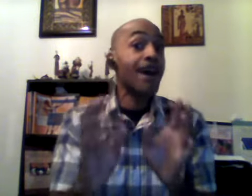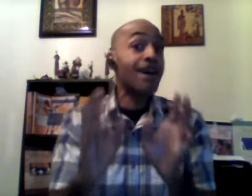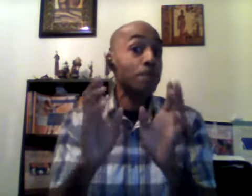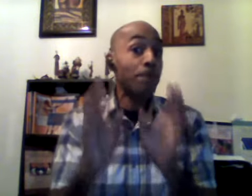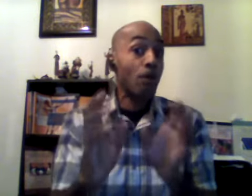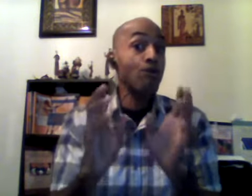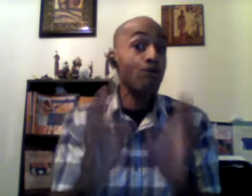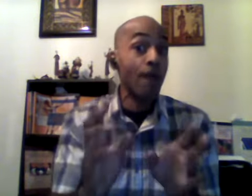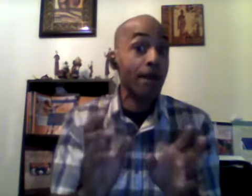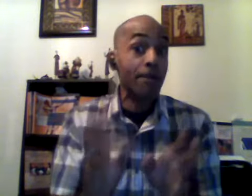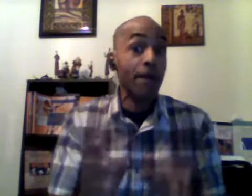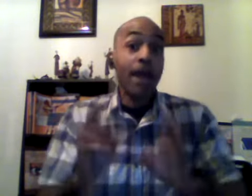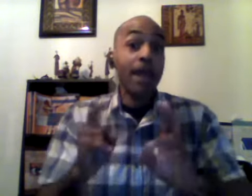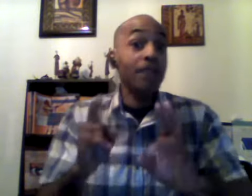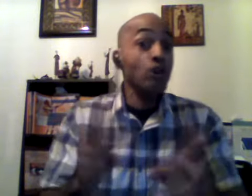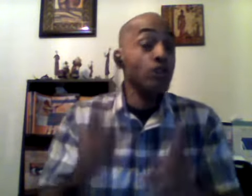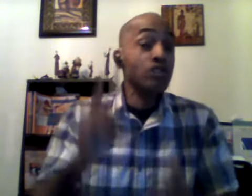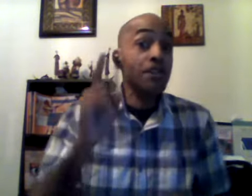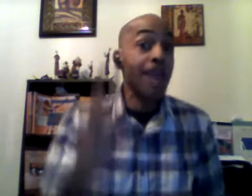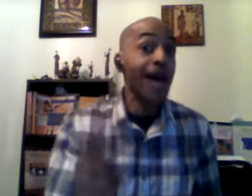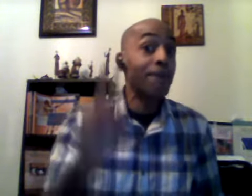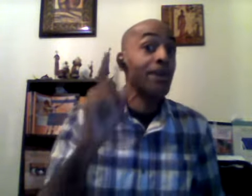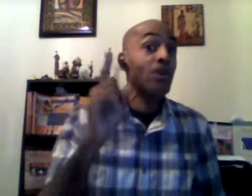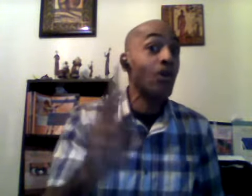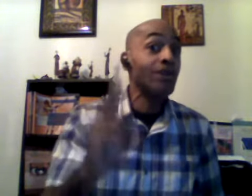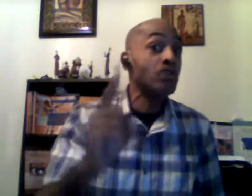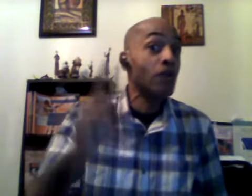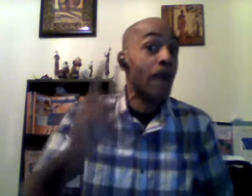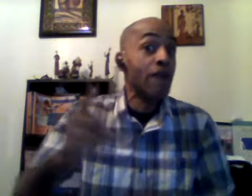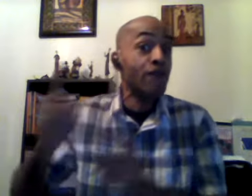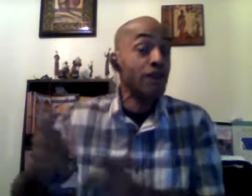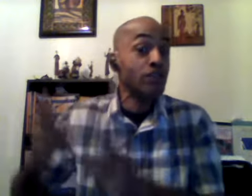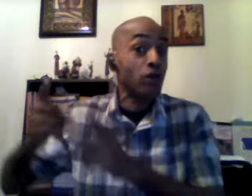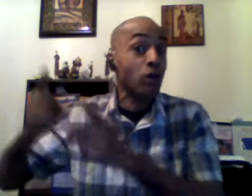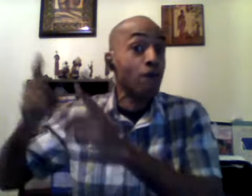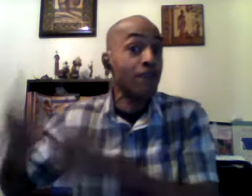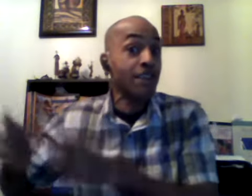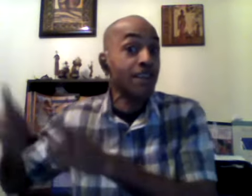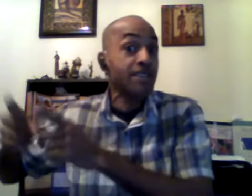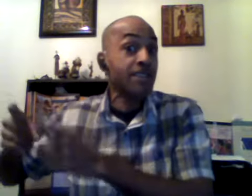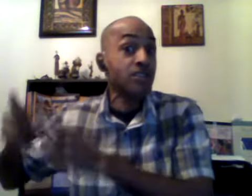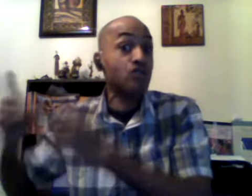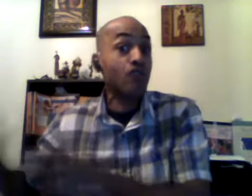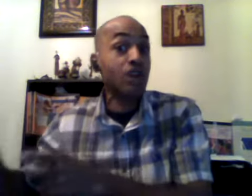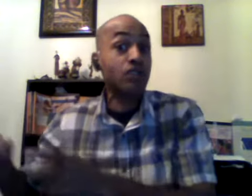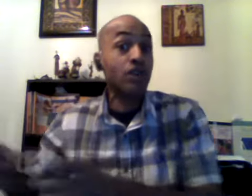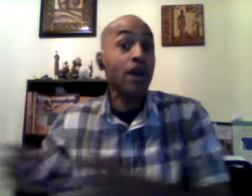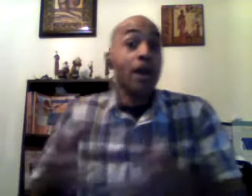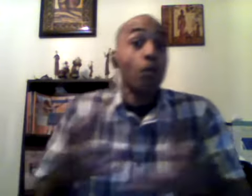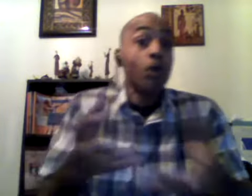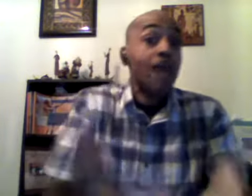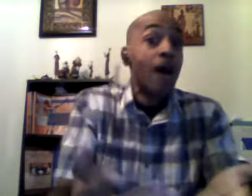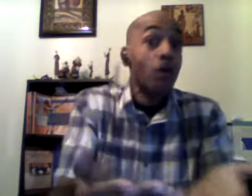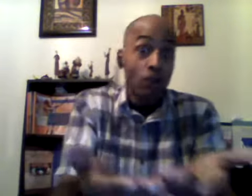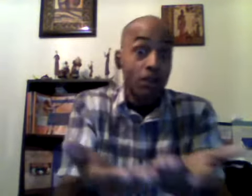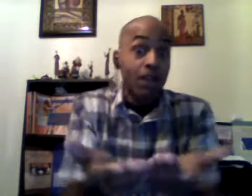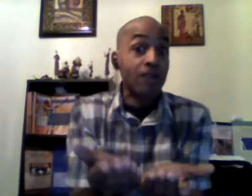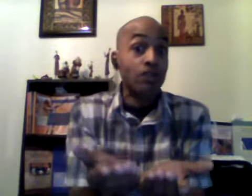program and you should not be going to a physical fitness instructor without your doctor